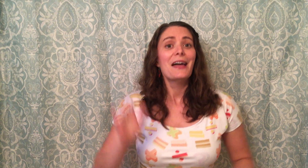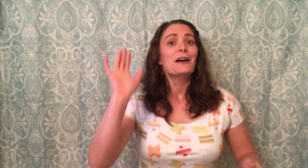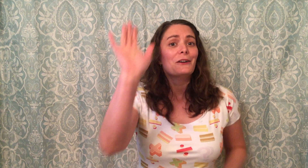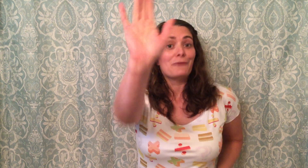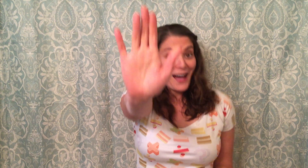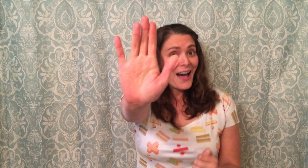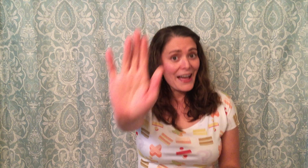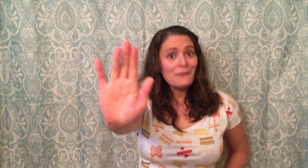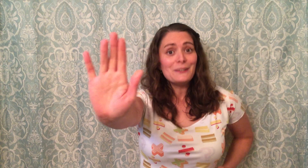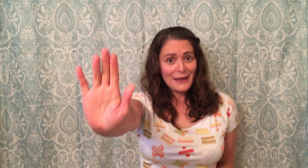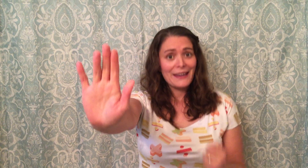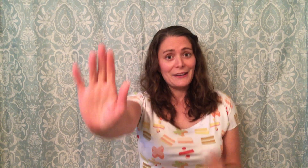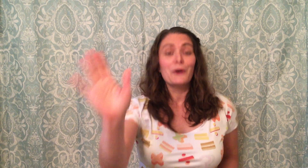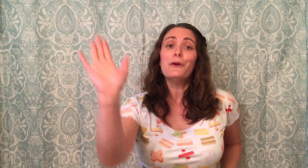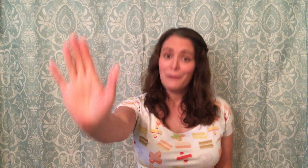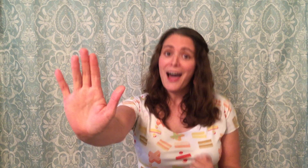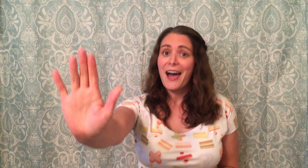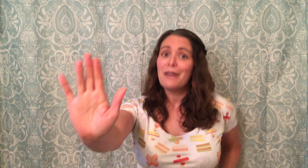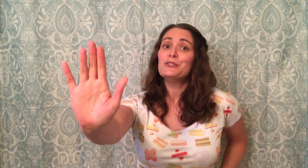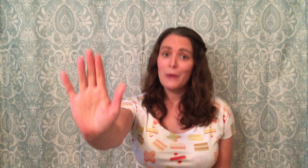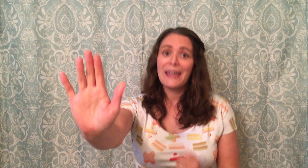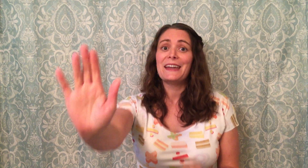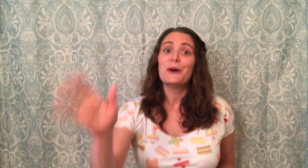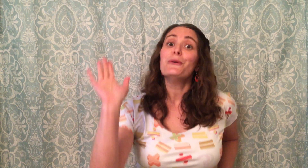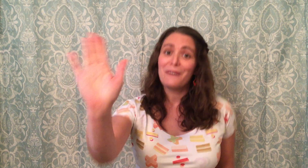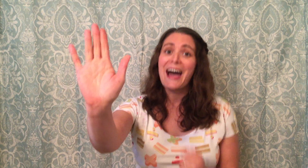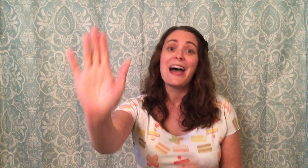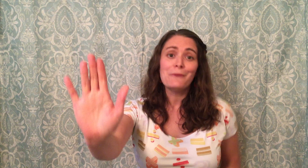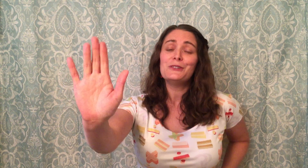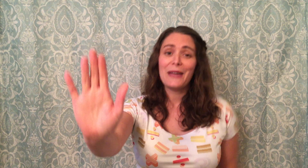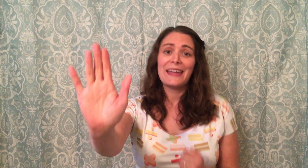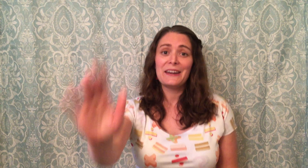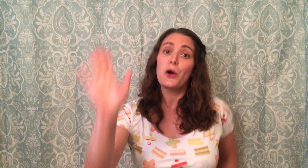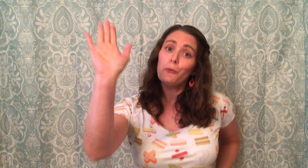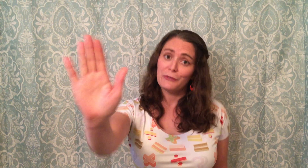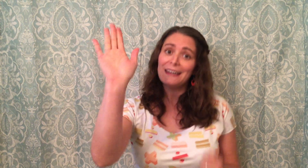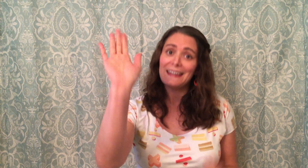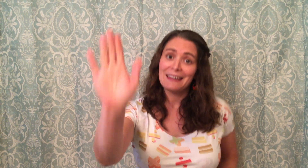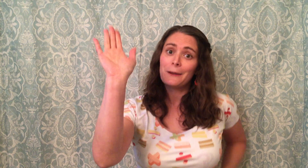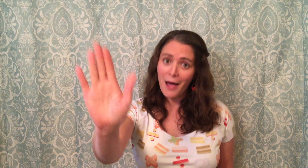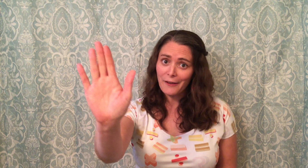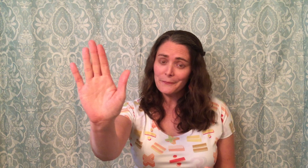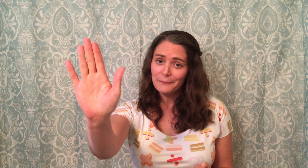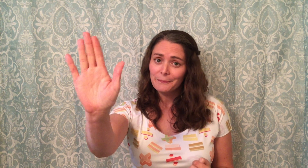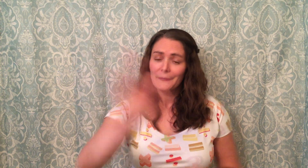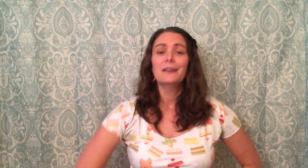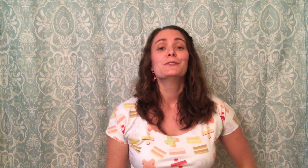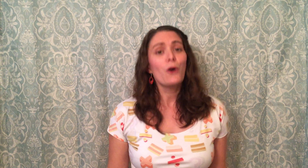five tomato, five to eight oh, five to eight oh feet in a mile. So